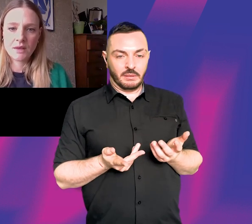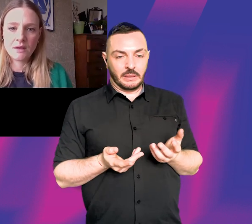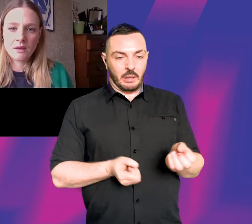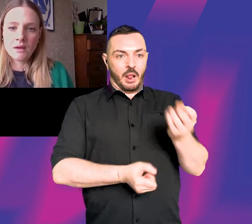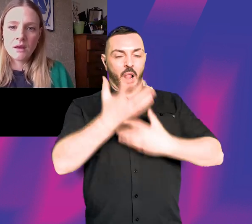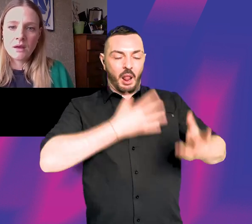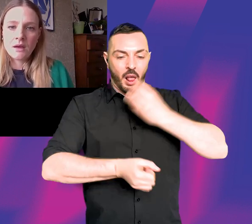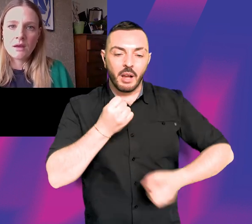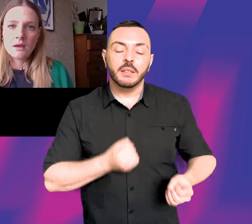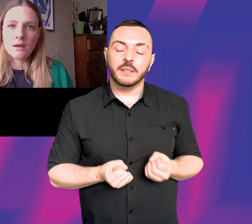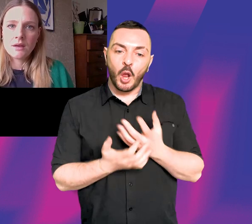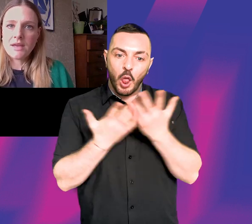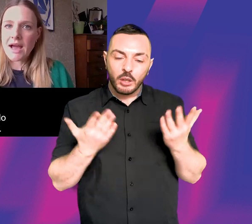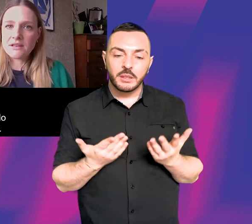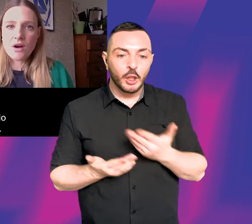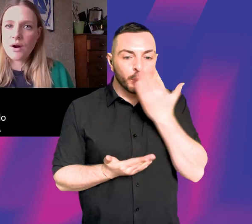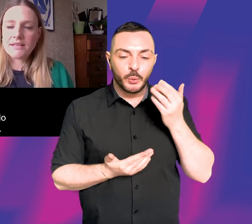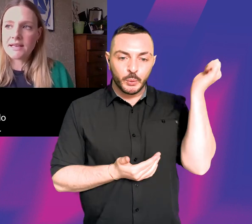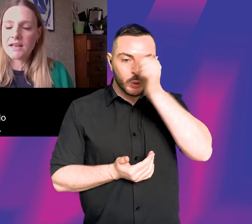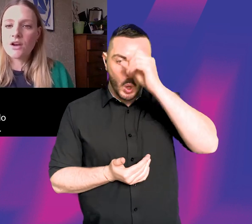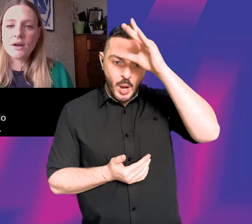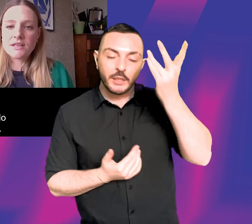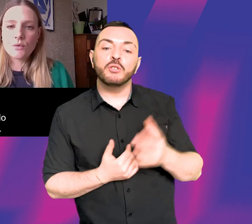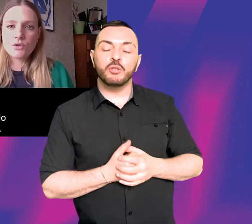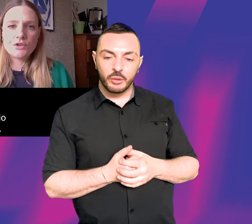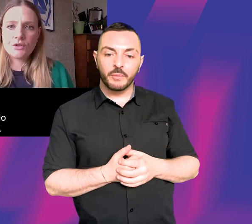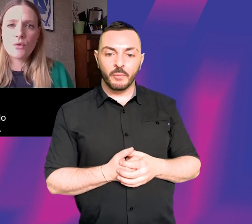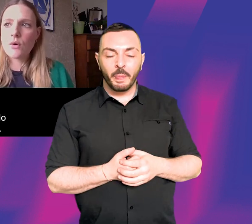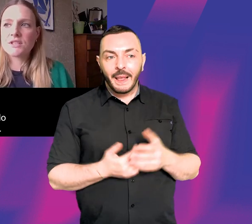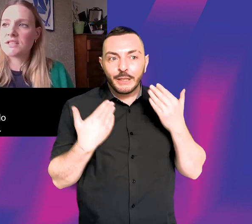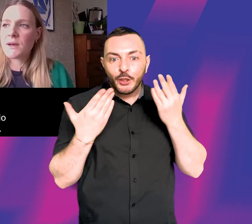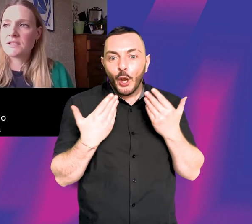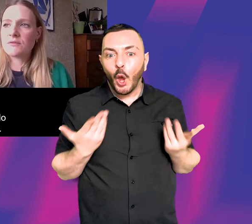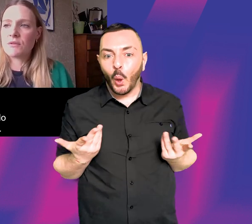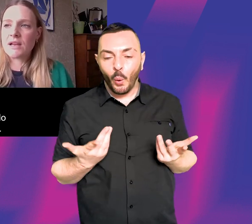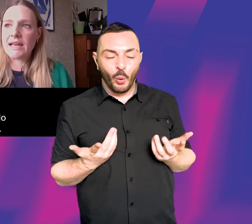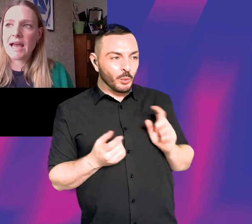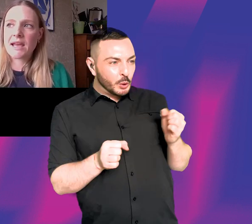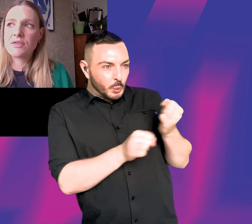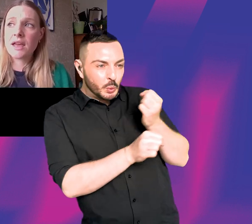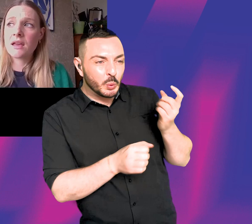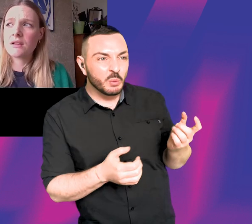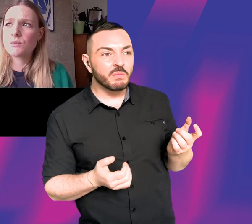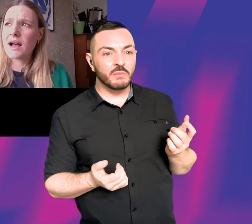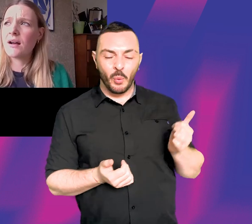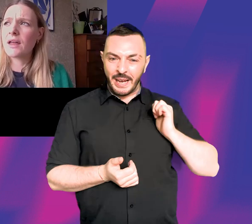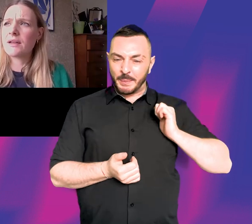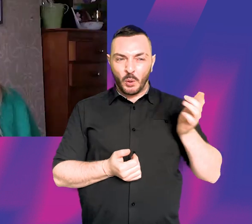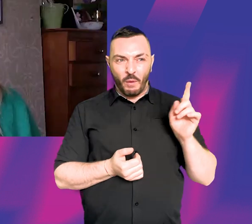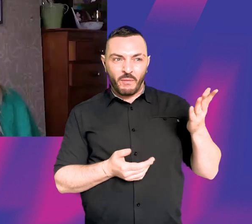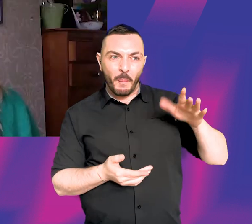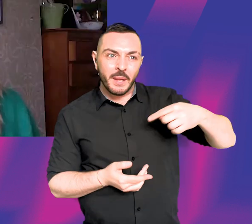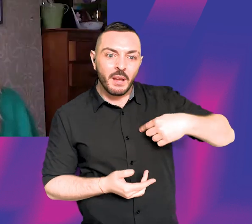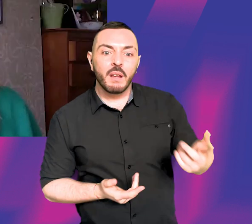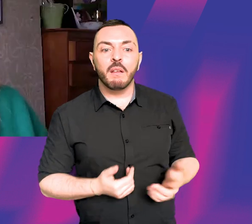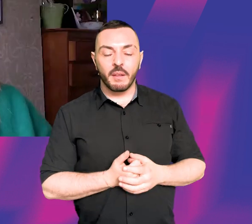the deep end without, without that knowledge. Yeah. I had no idea. I had no idea what to do or what was expected of me really. And I think as well, like